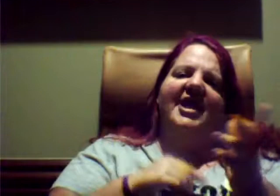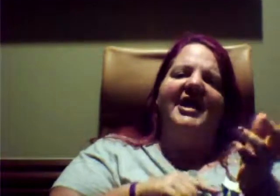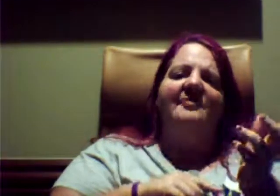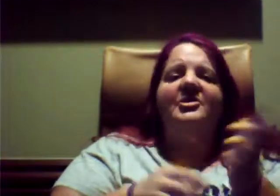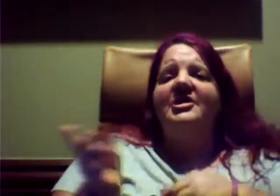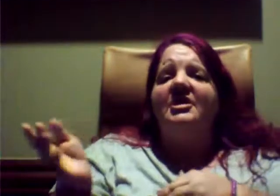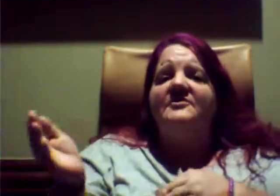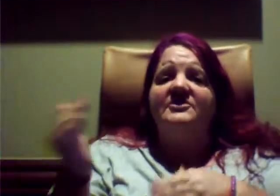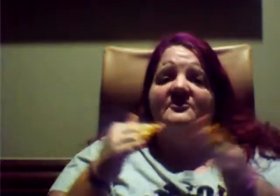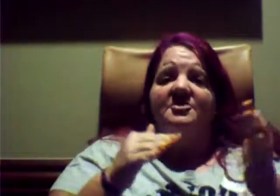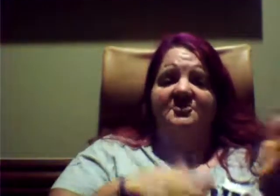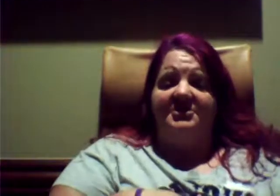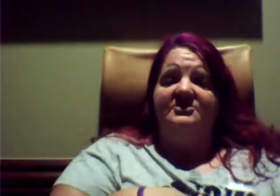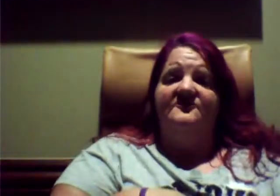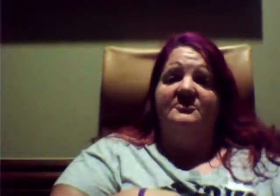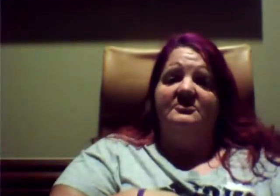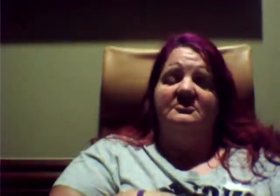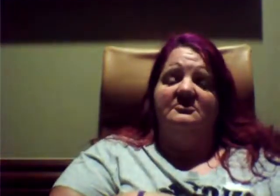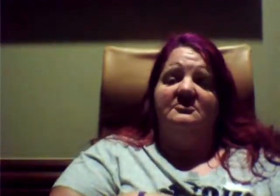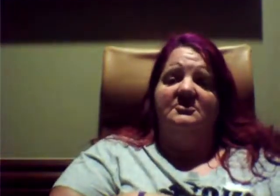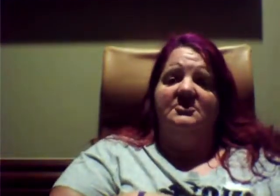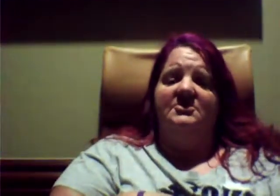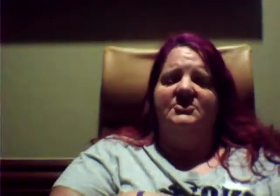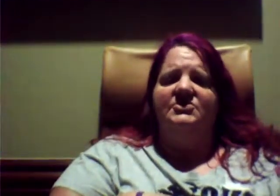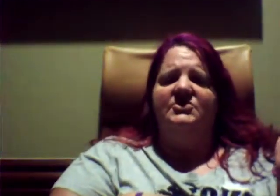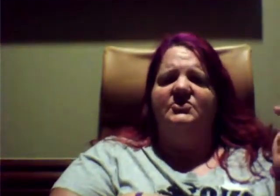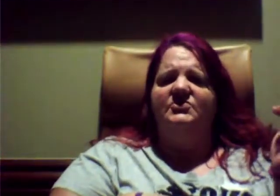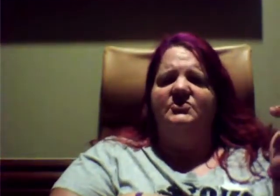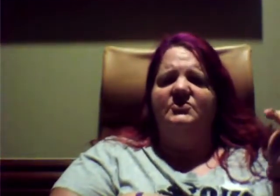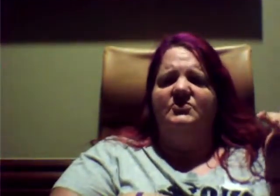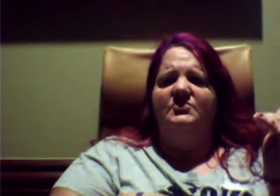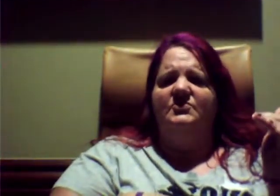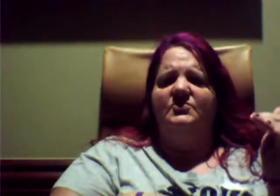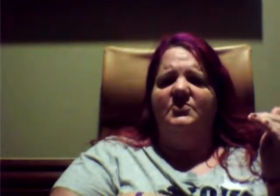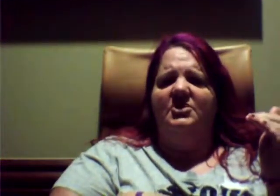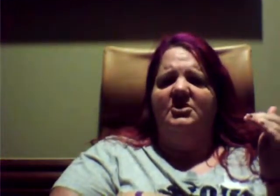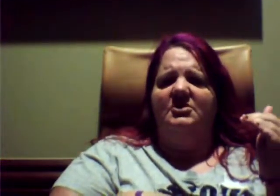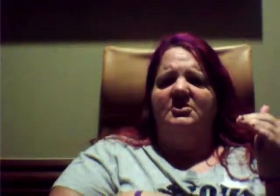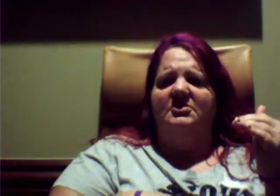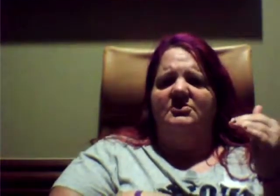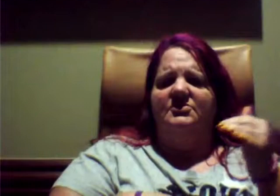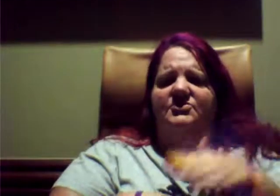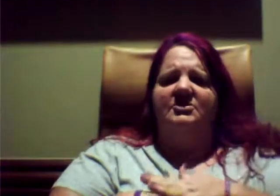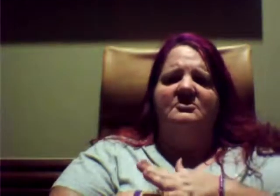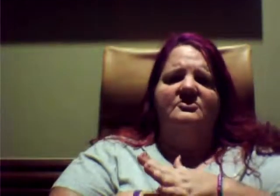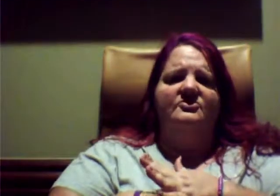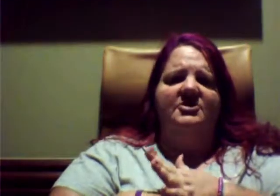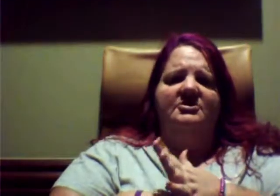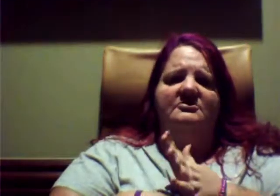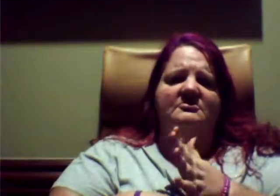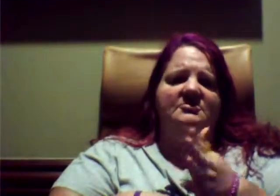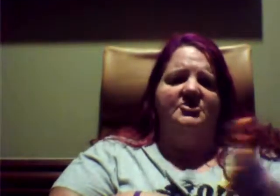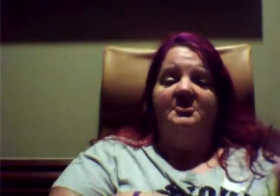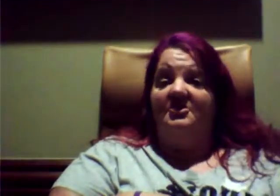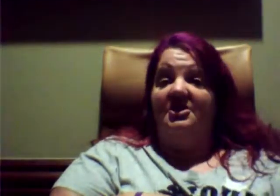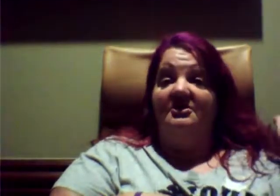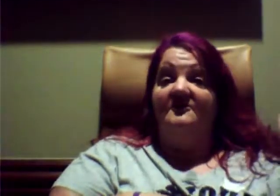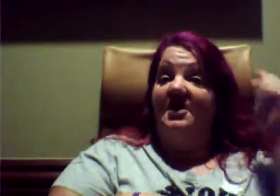And I bring kind of a different perspective to this channel that most people don't have.